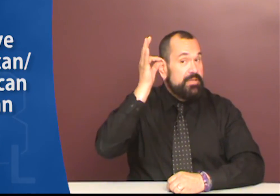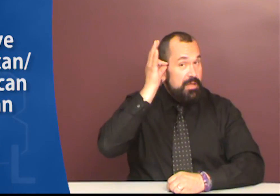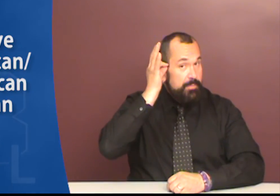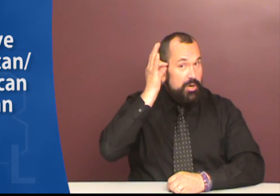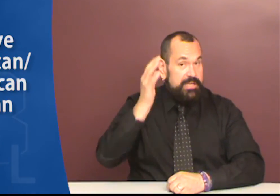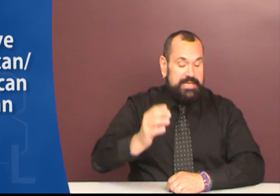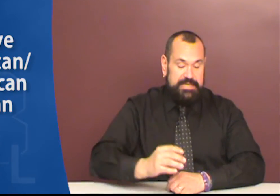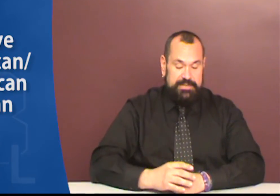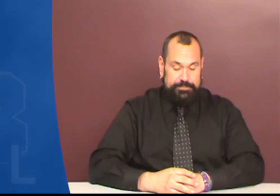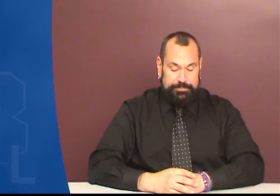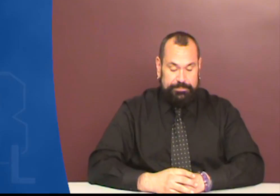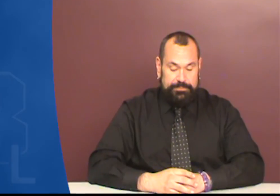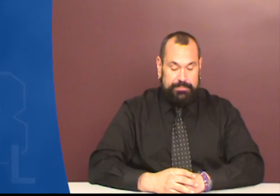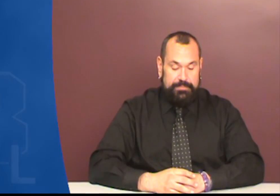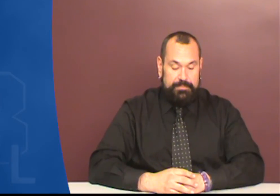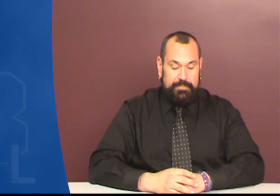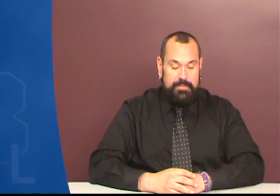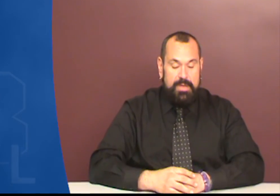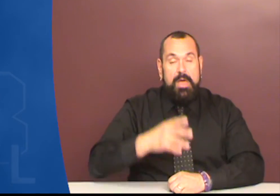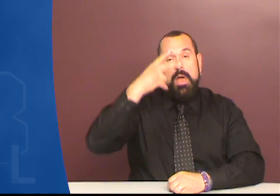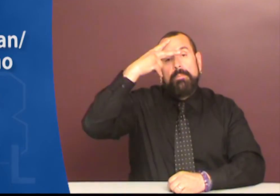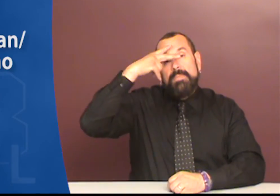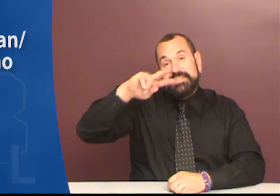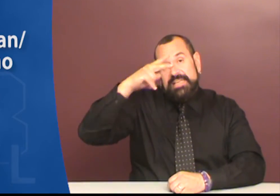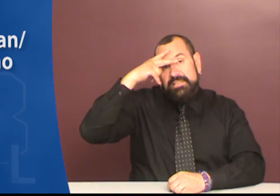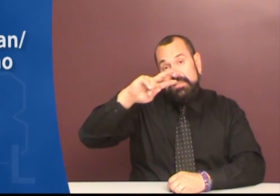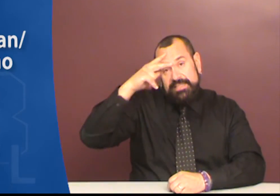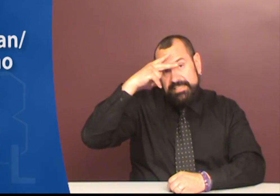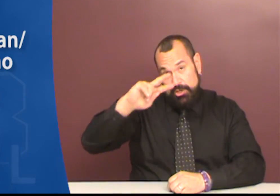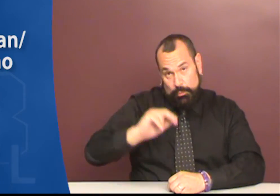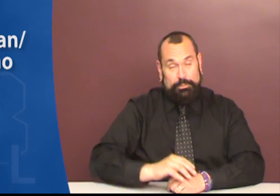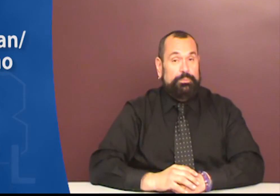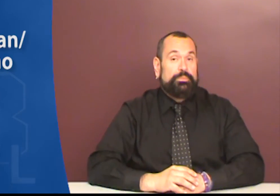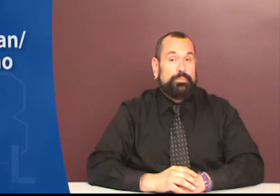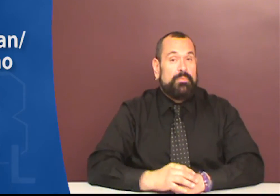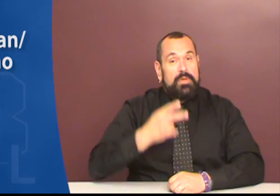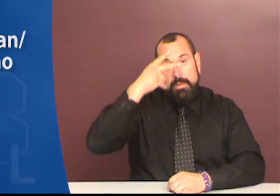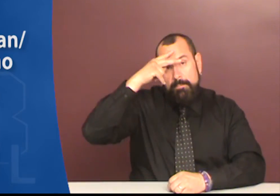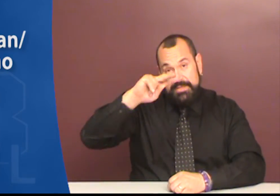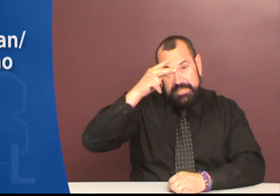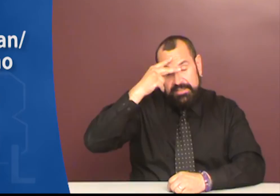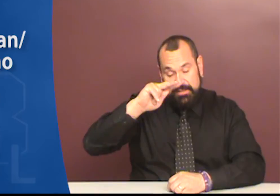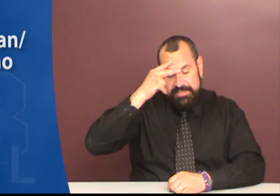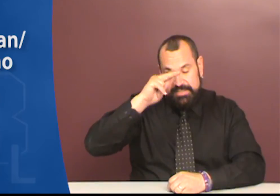American Indian Mexican Latino Mexican Latino